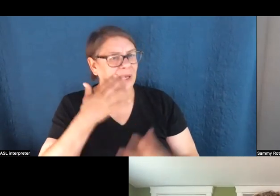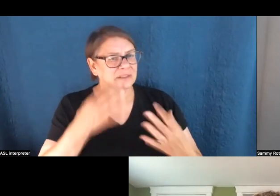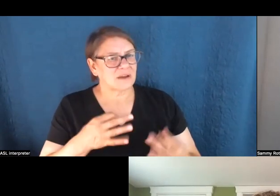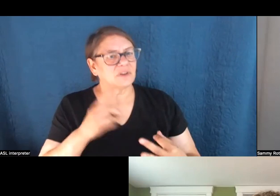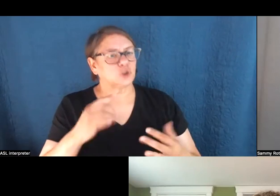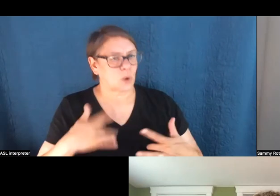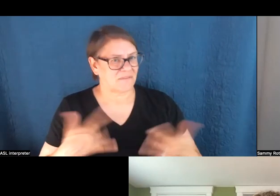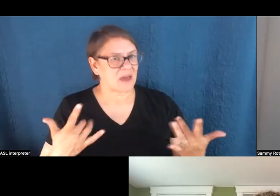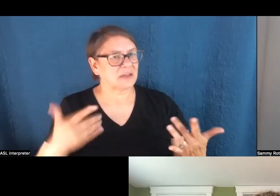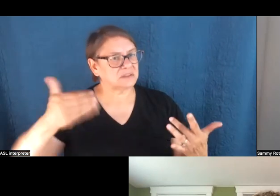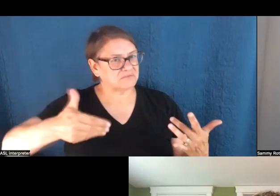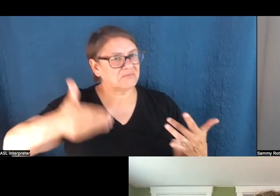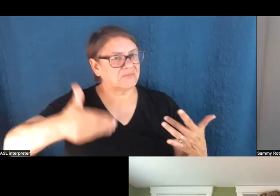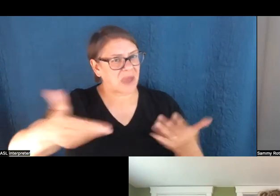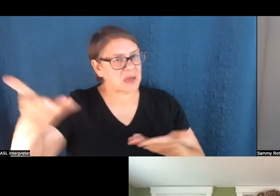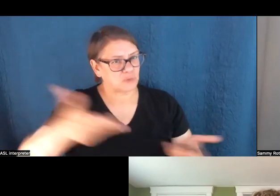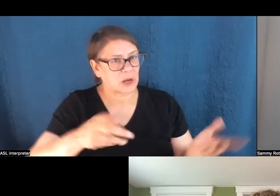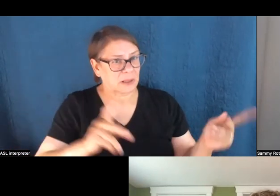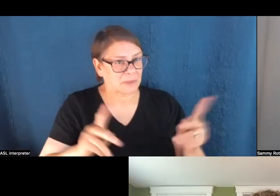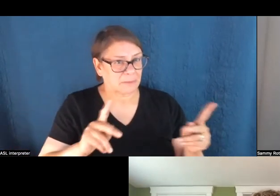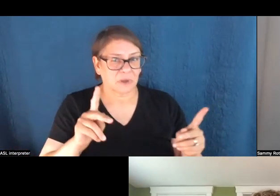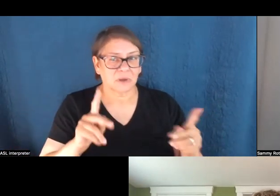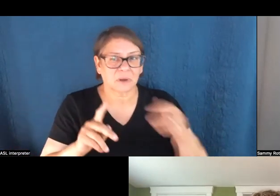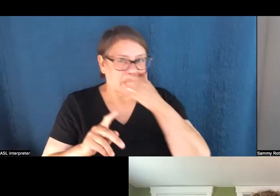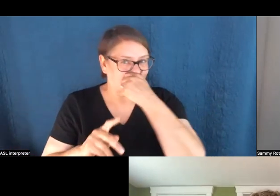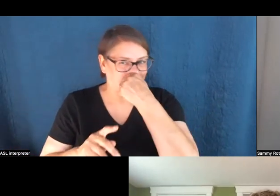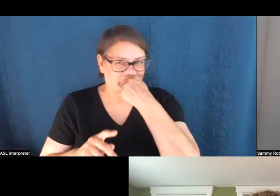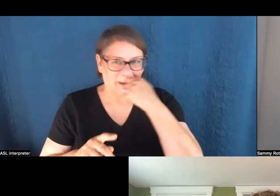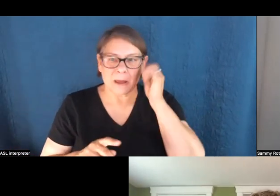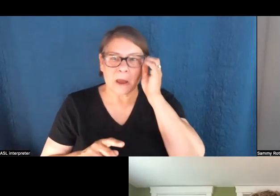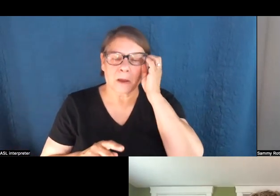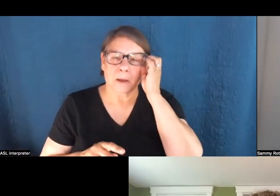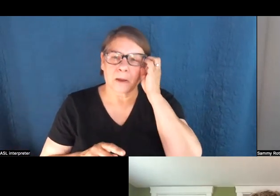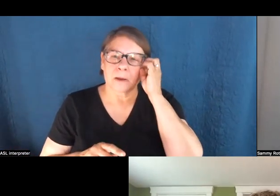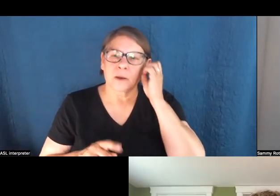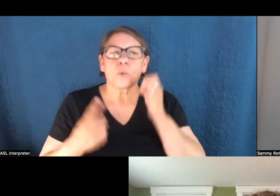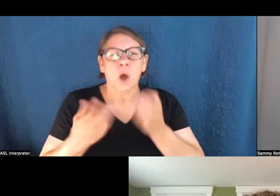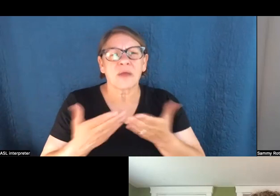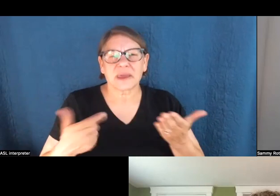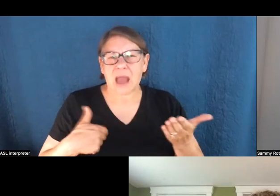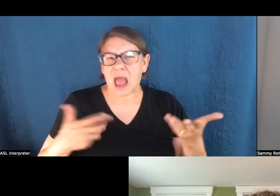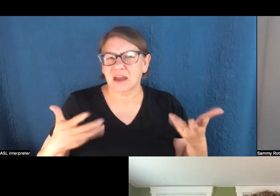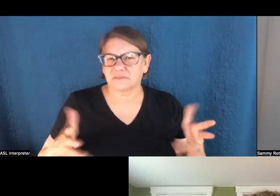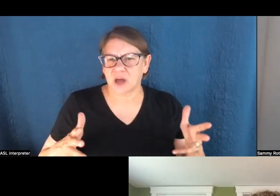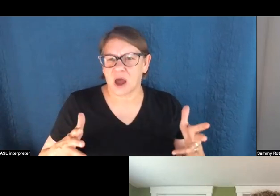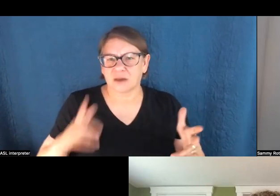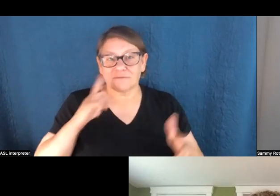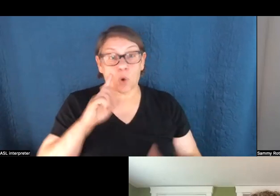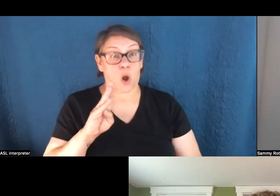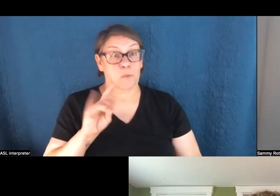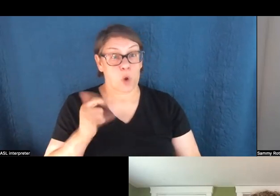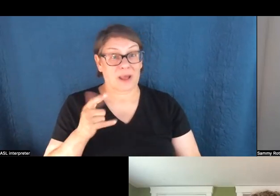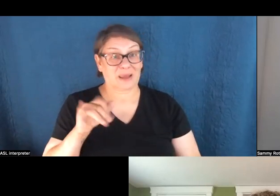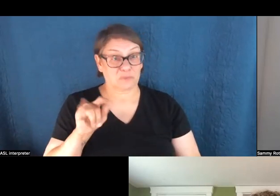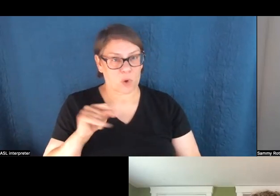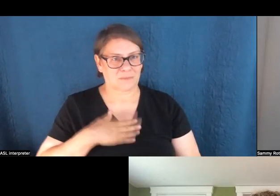events from time to time and bring people in. Um, I'd like to do more of it. haven't done one recently. One thing that I have done is in, in boiling point, my newsletter, a couple of times